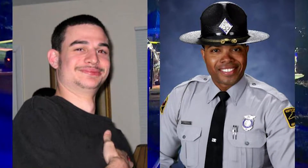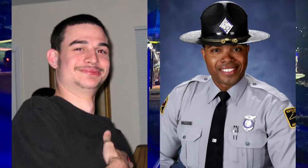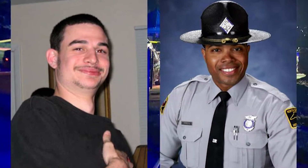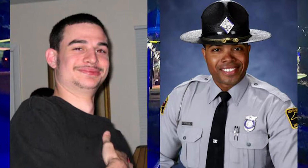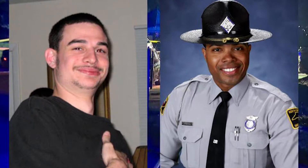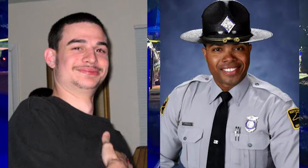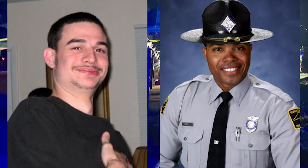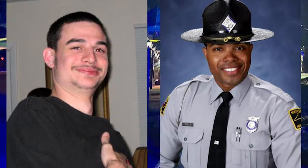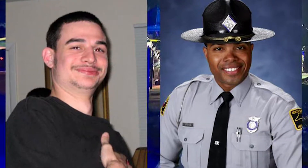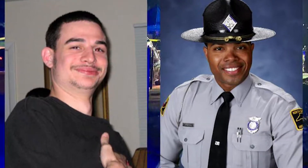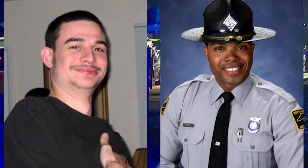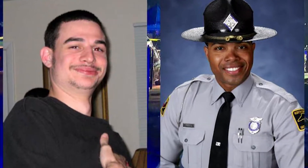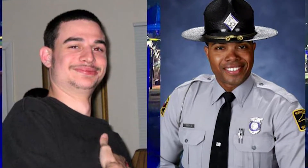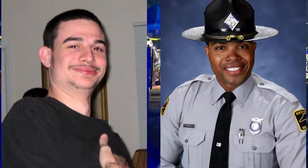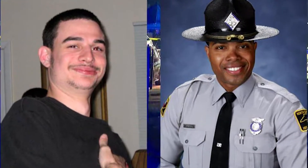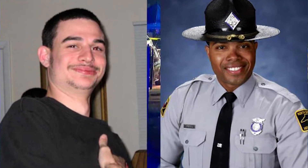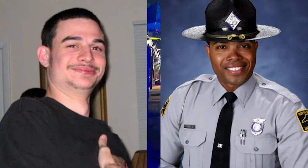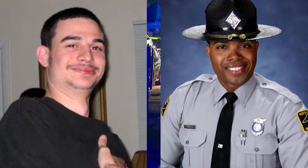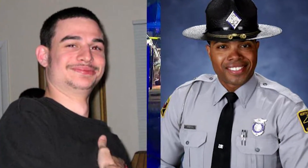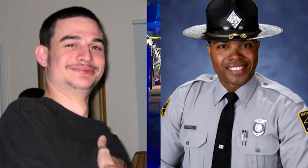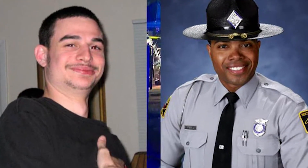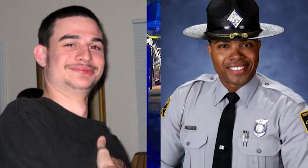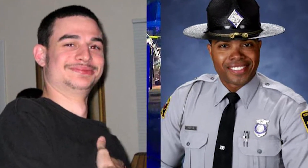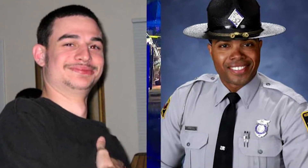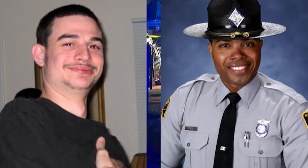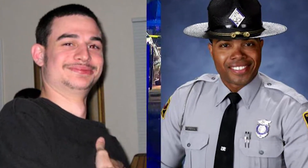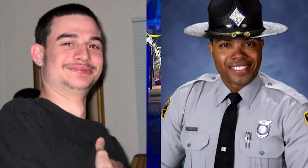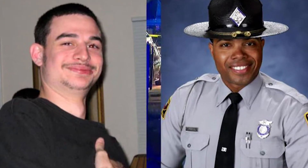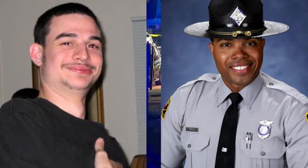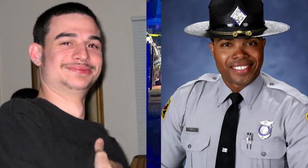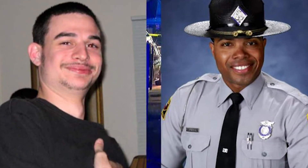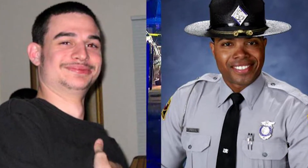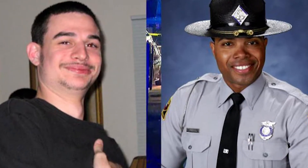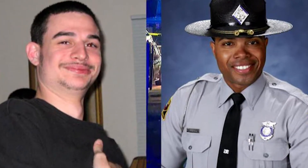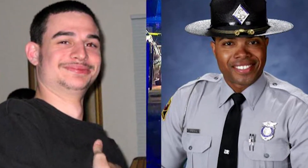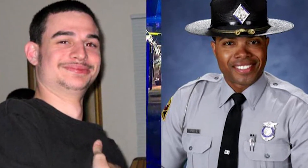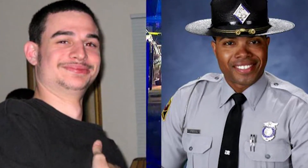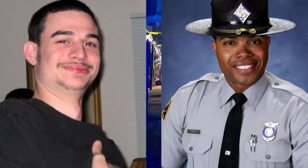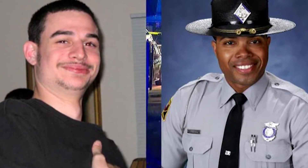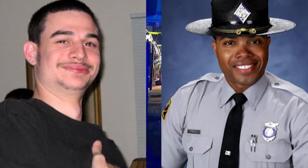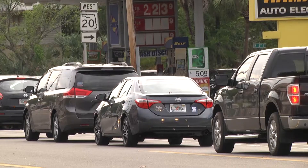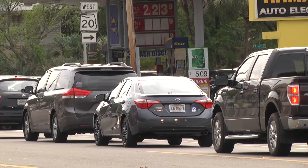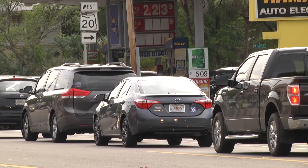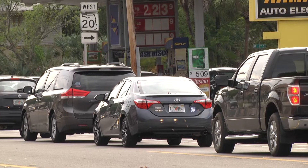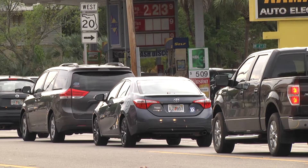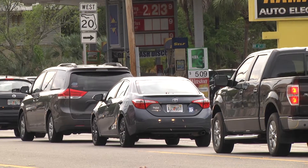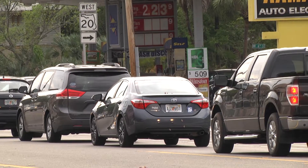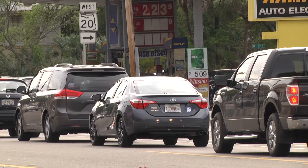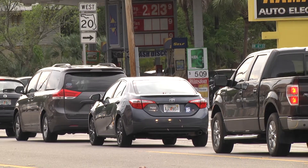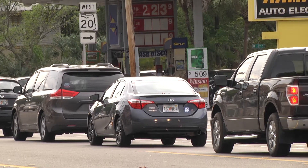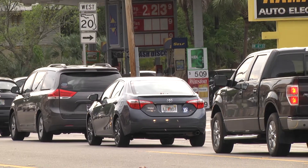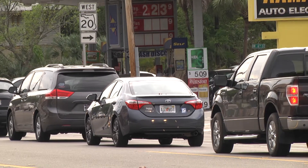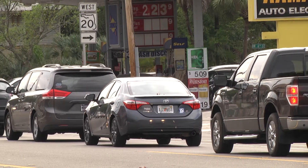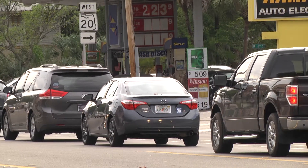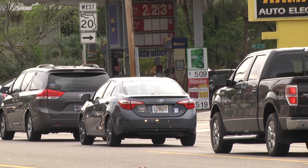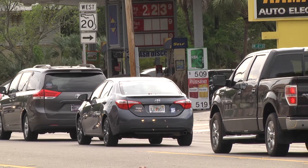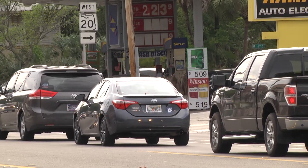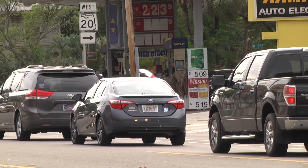enough cause for concern for the officer to fire his weapon, Harris's death shook the deaf community. His story isn't alone. In